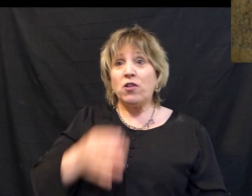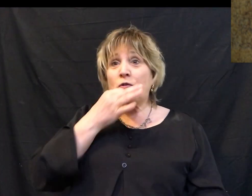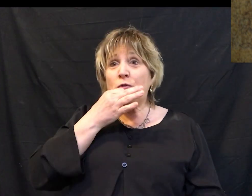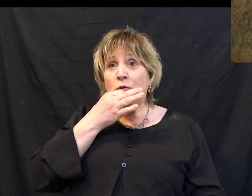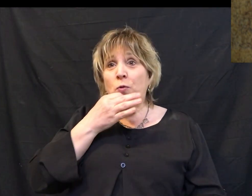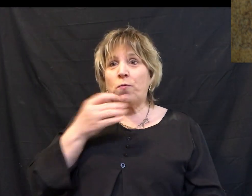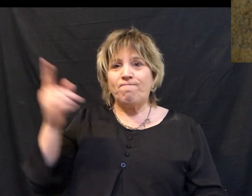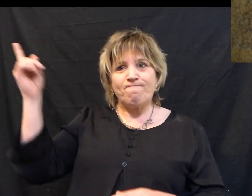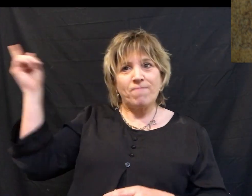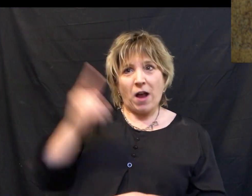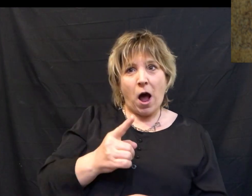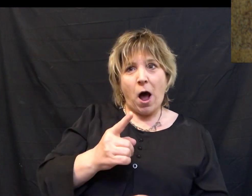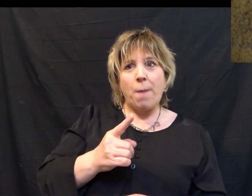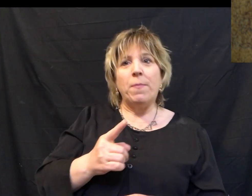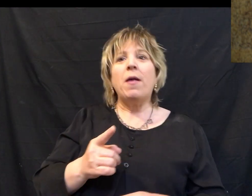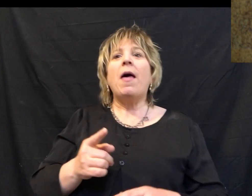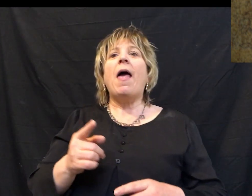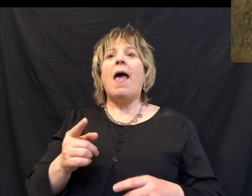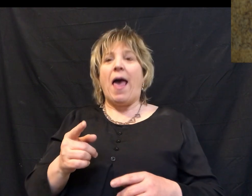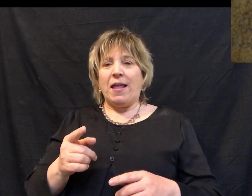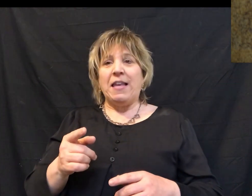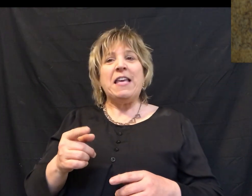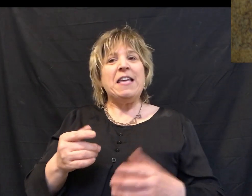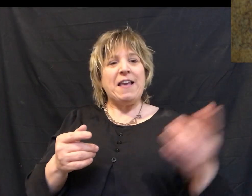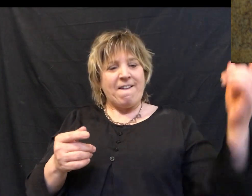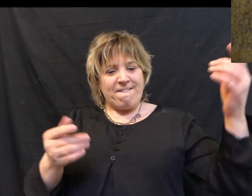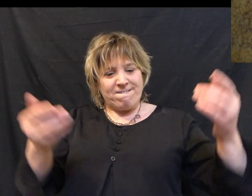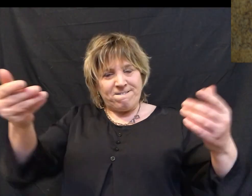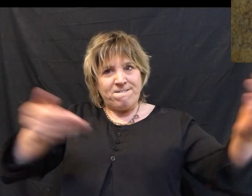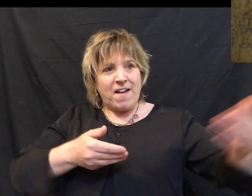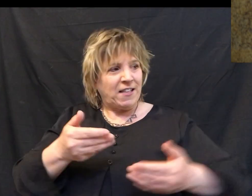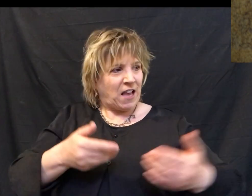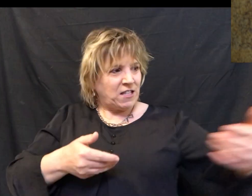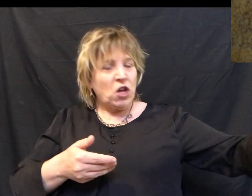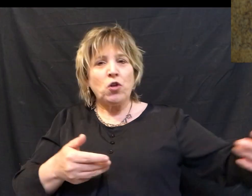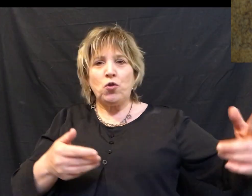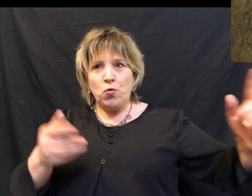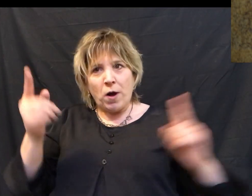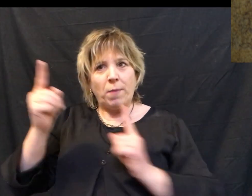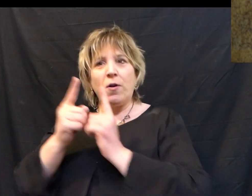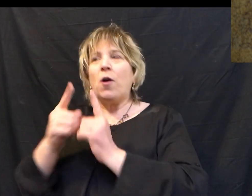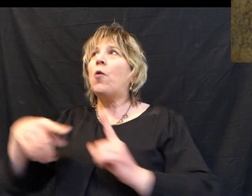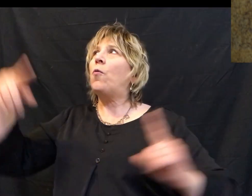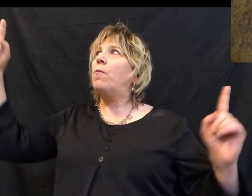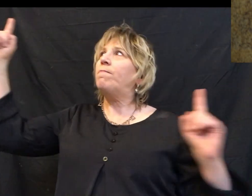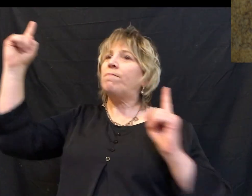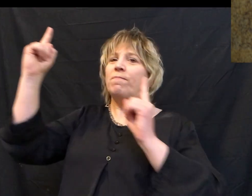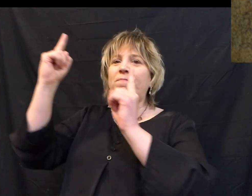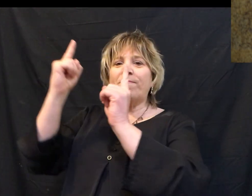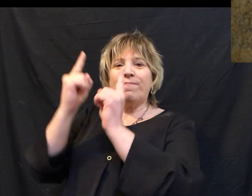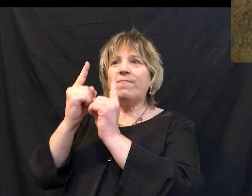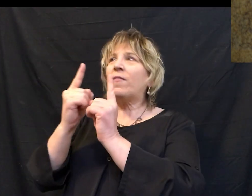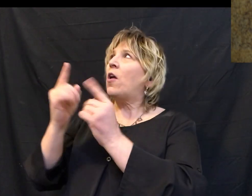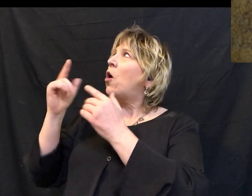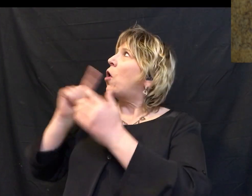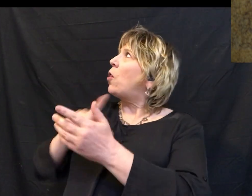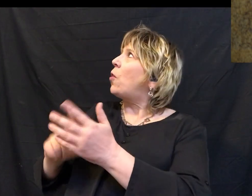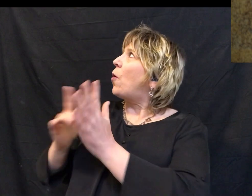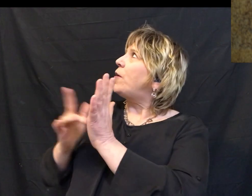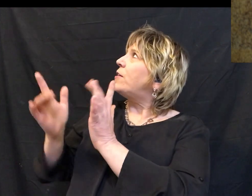is coming to you and he invites us to come to him as he's coming to us. We meet him there. We say,